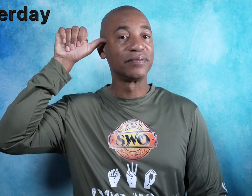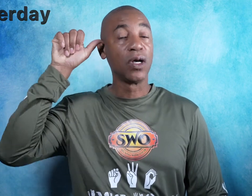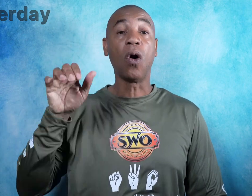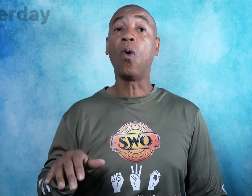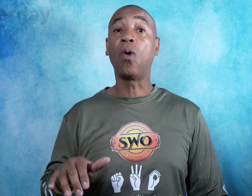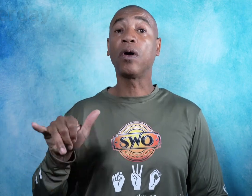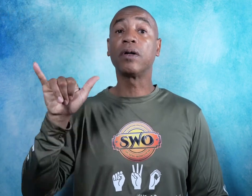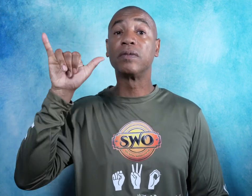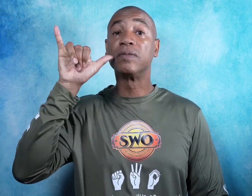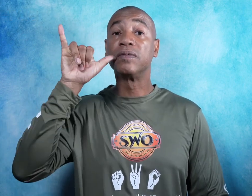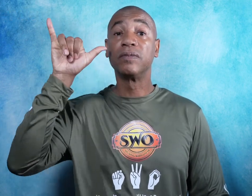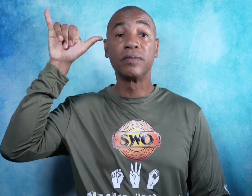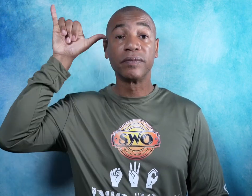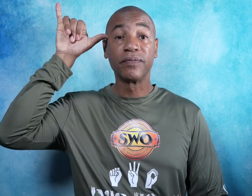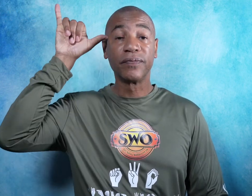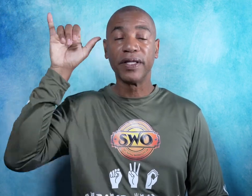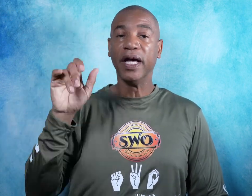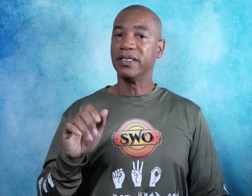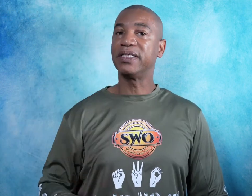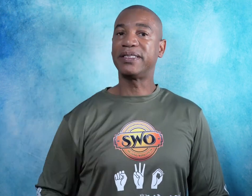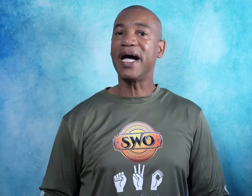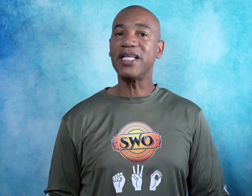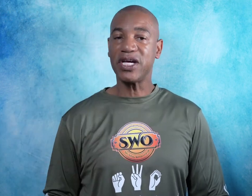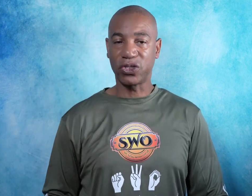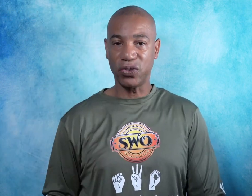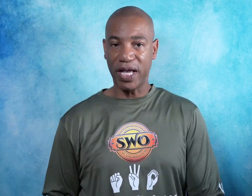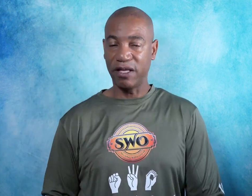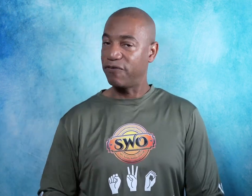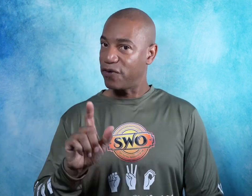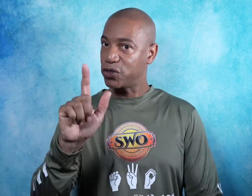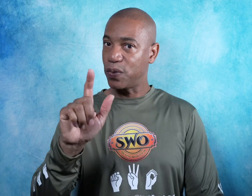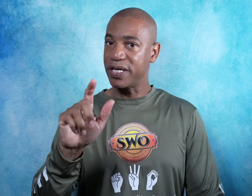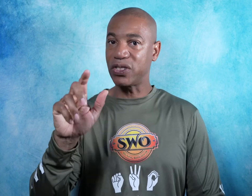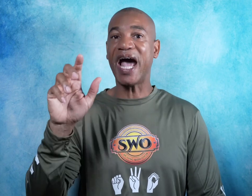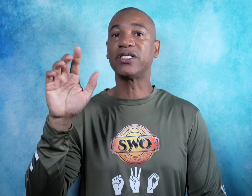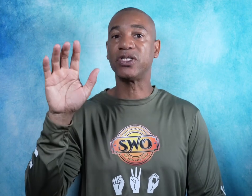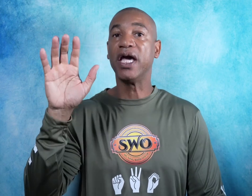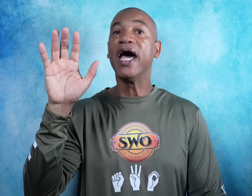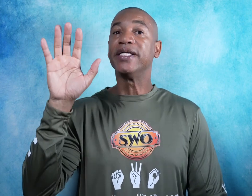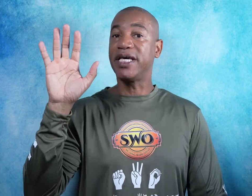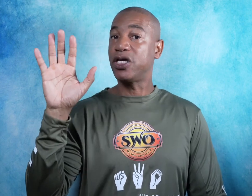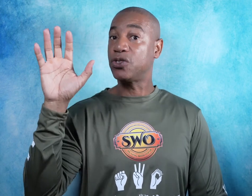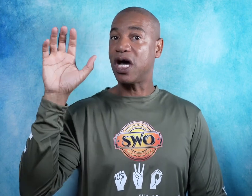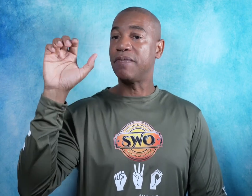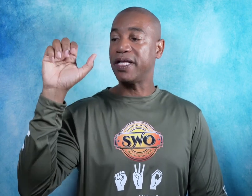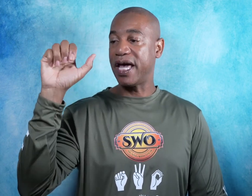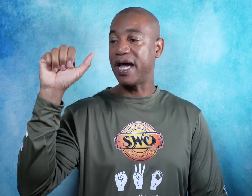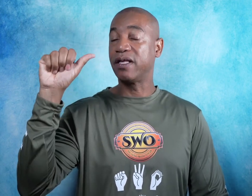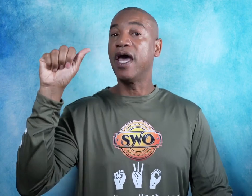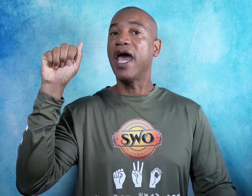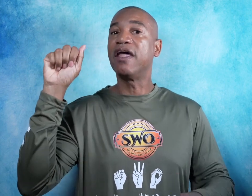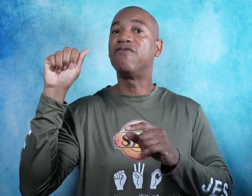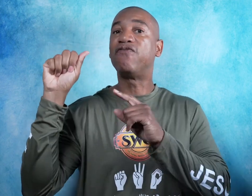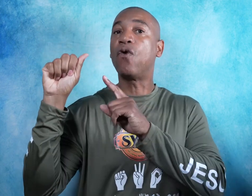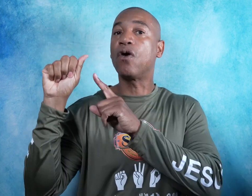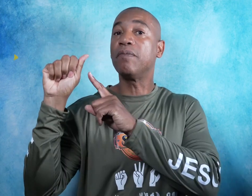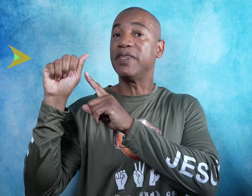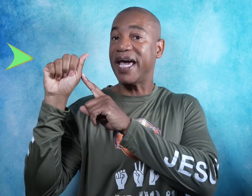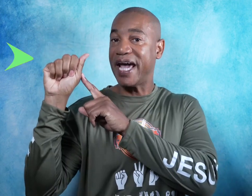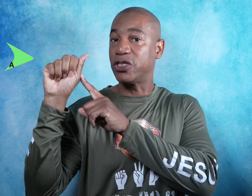Or. To sign yesterday the first way is to actually take your dominant hand and form the hand